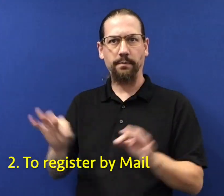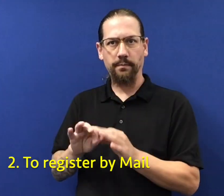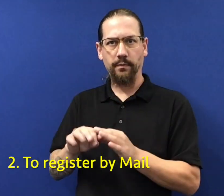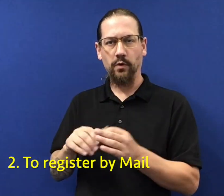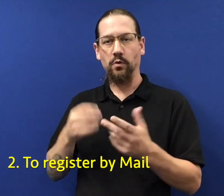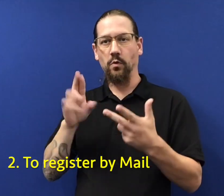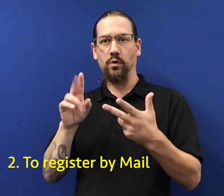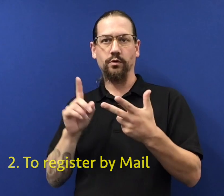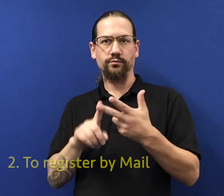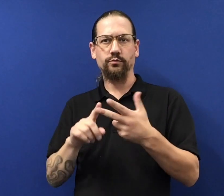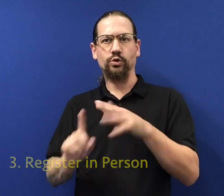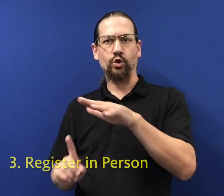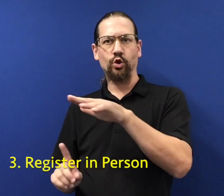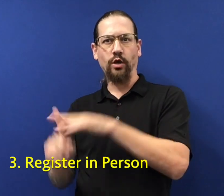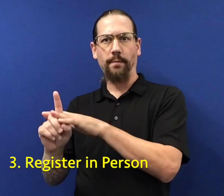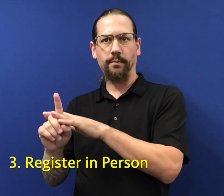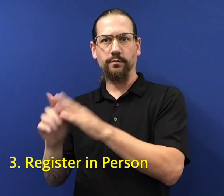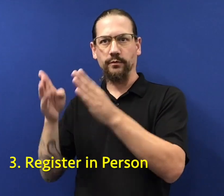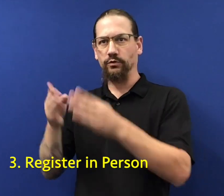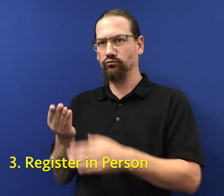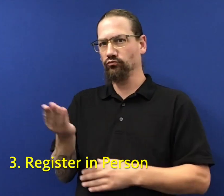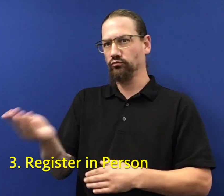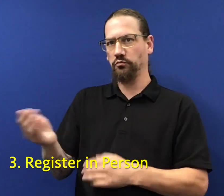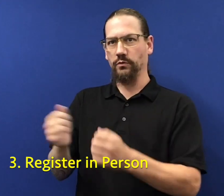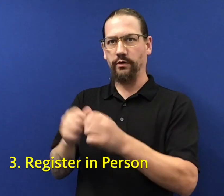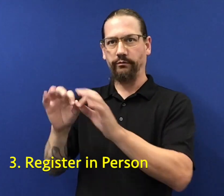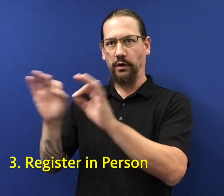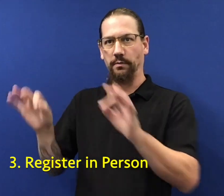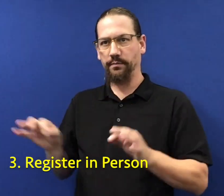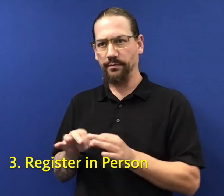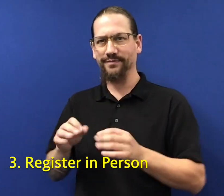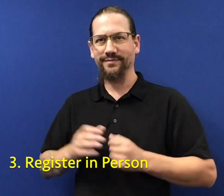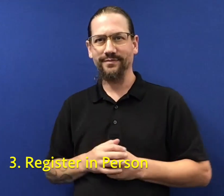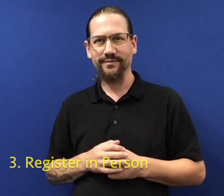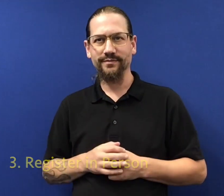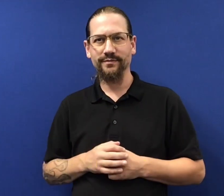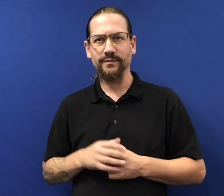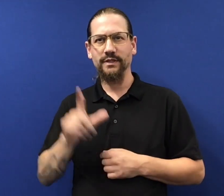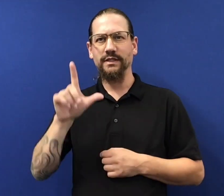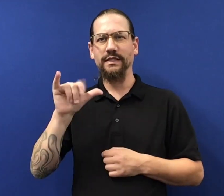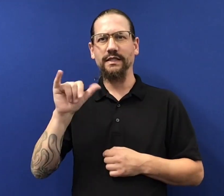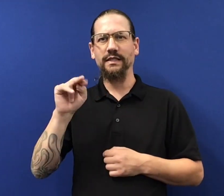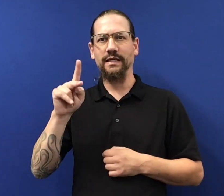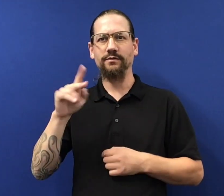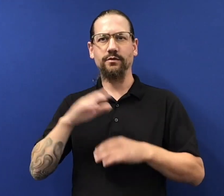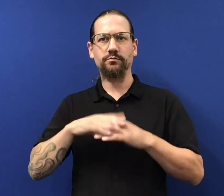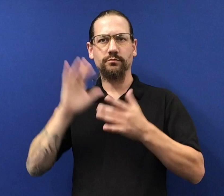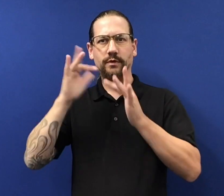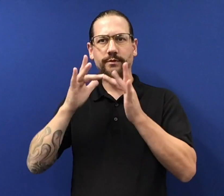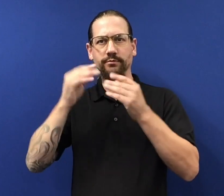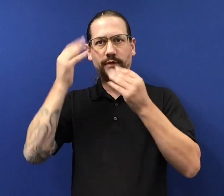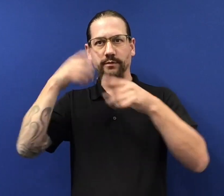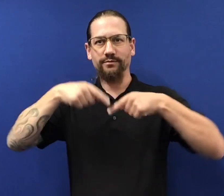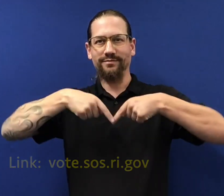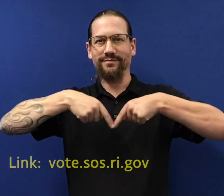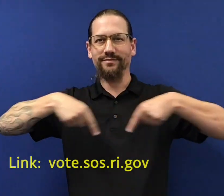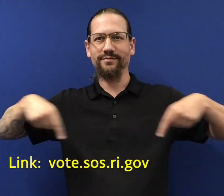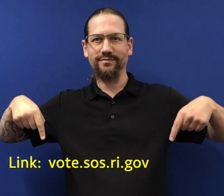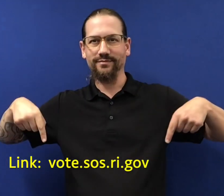your form, or you can show up in person and submit your registration form. The following link will